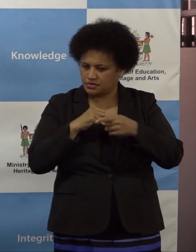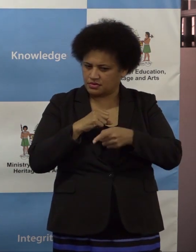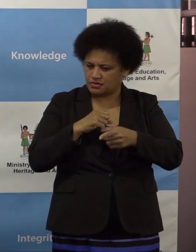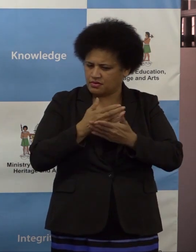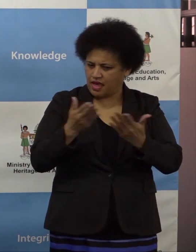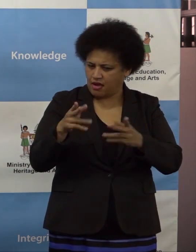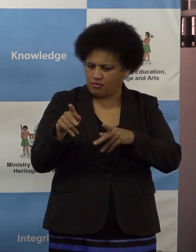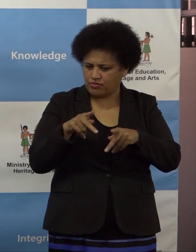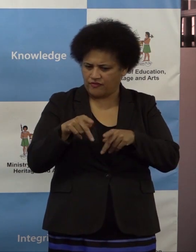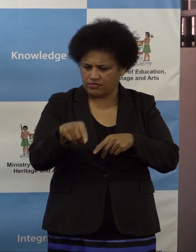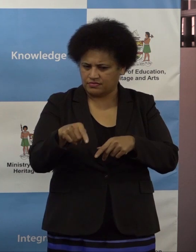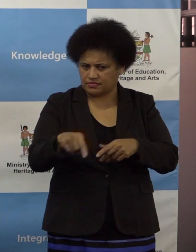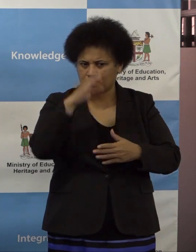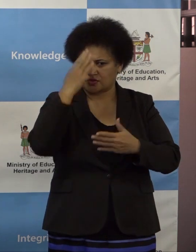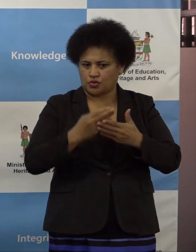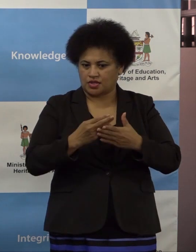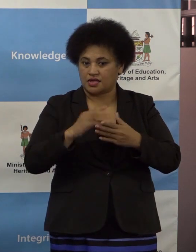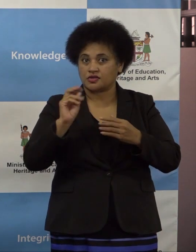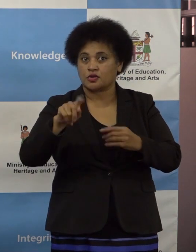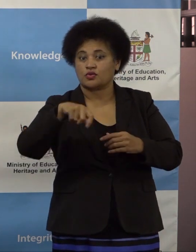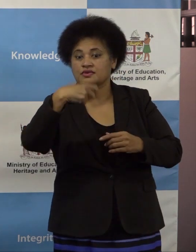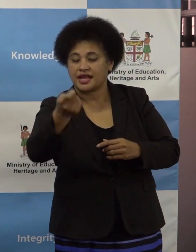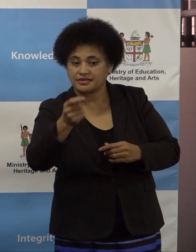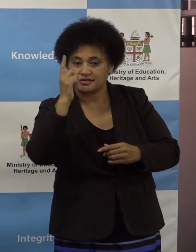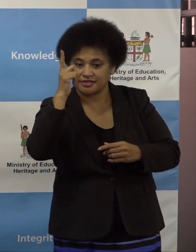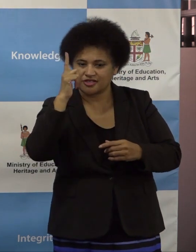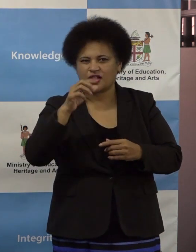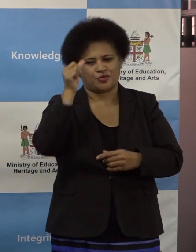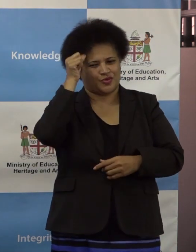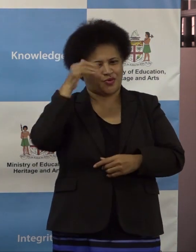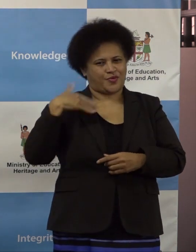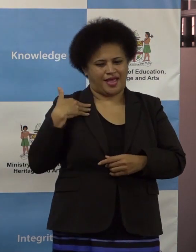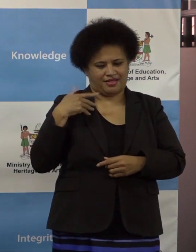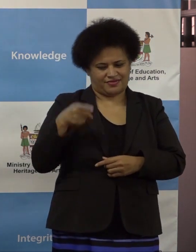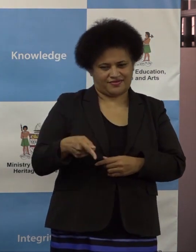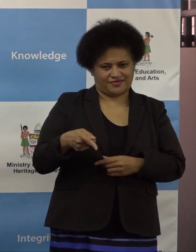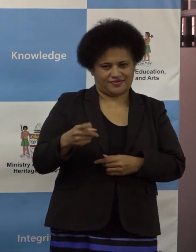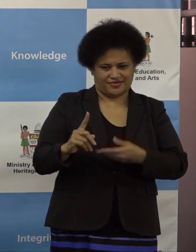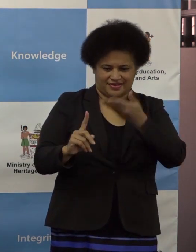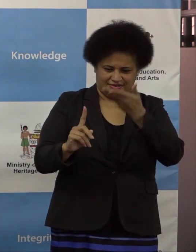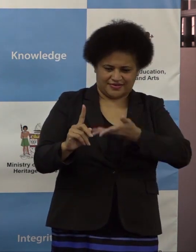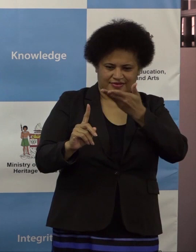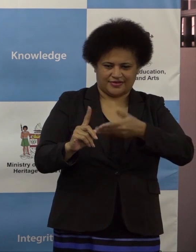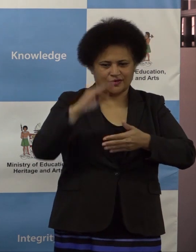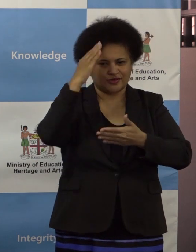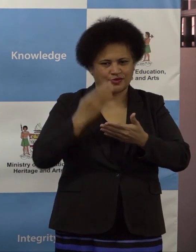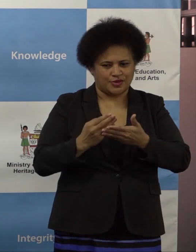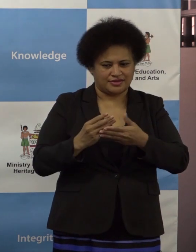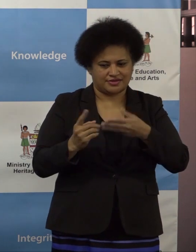that the next teacher who receives him or her will be in a better position to focus on the weak areas